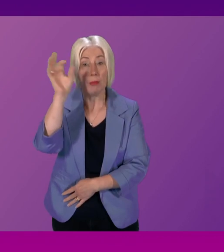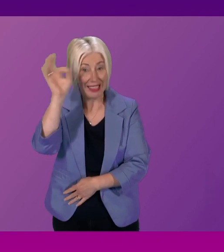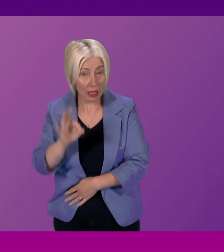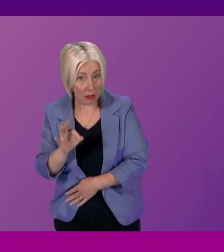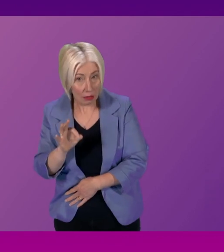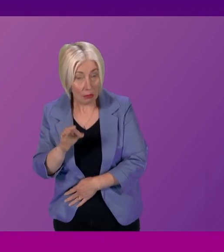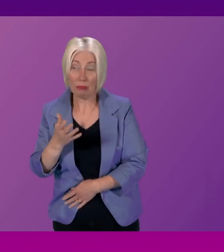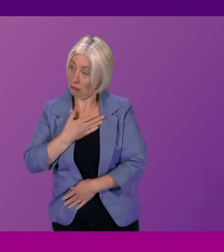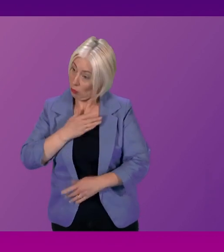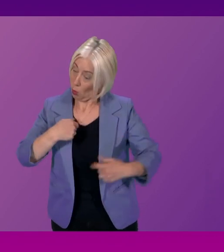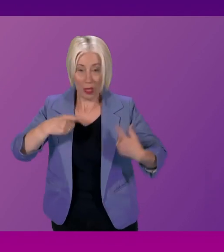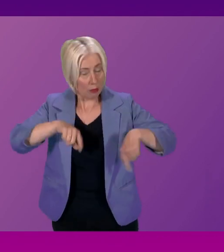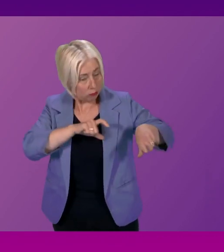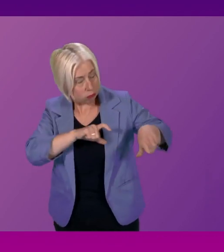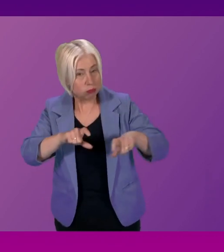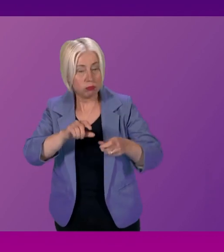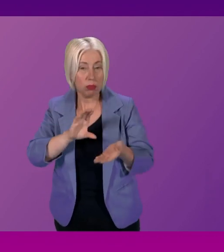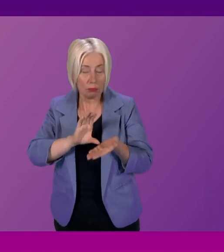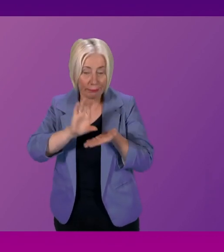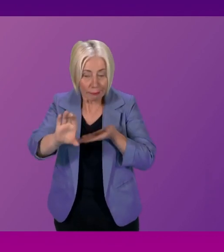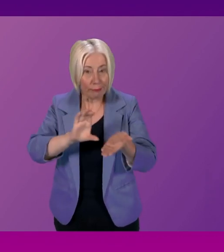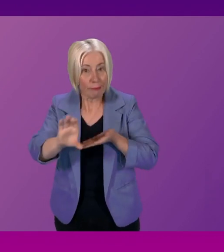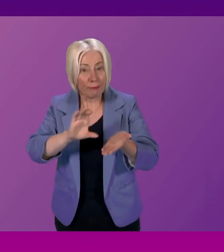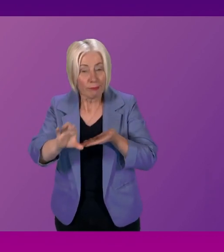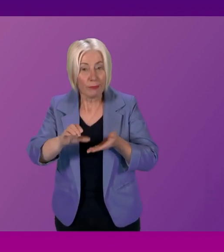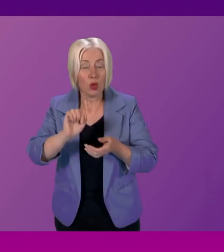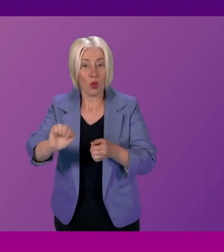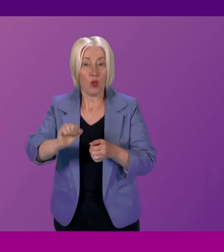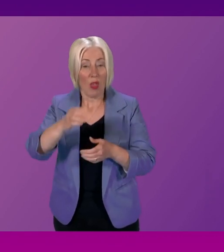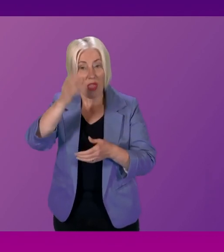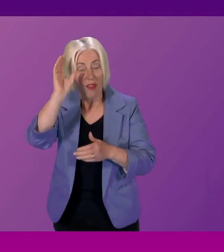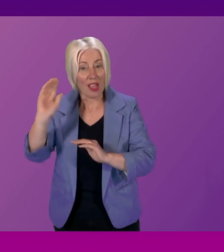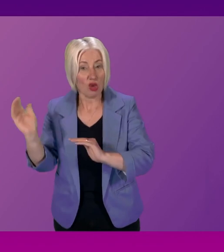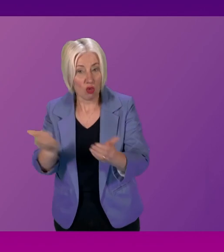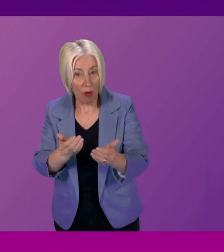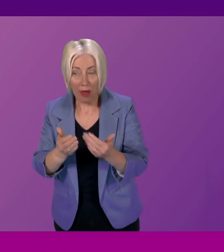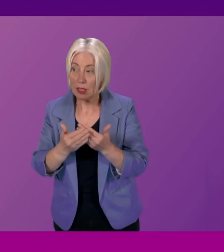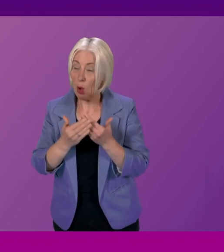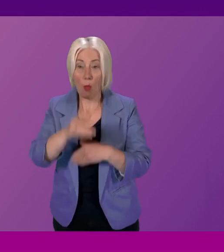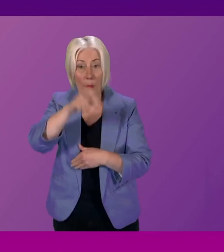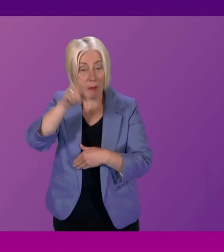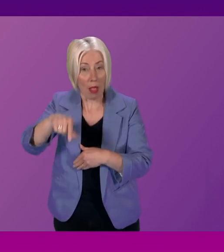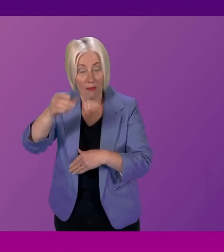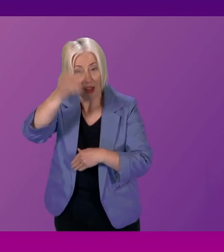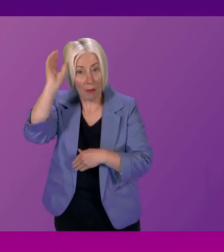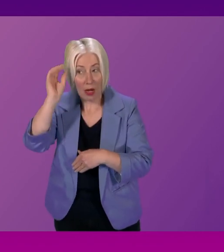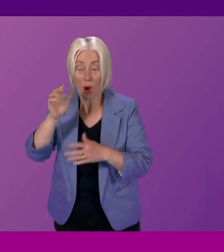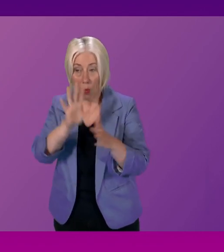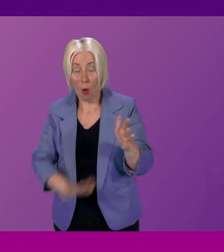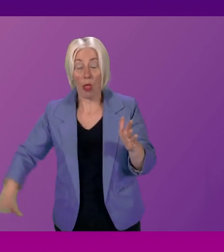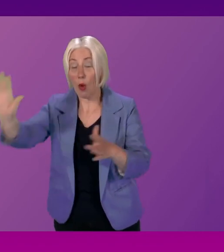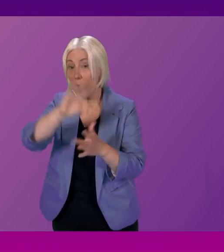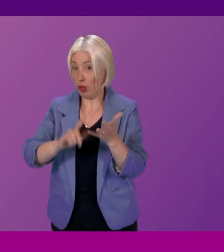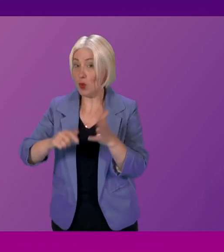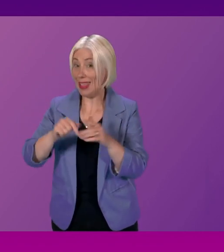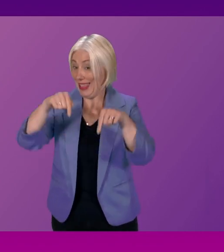We continue to invest, increase, in fact, the investment in the Scottish Fire and Rescue Service. We continue to have more firefighters per head than other parts of the UK, but